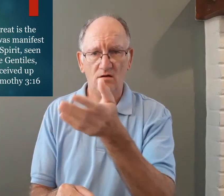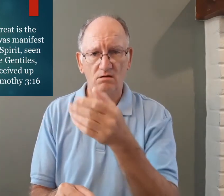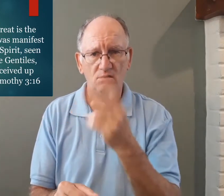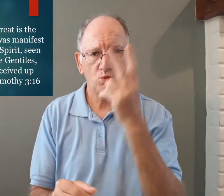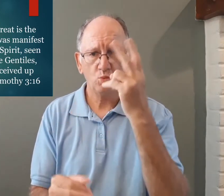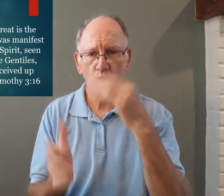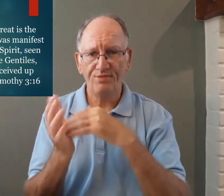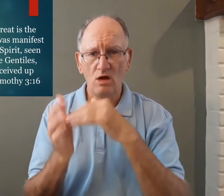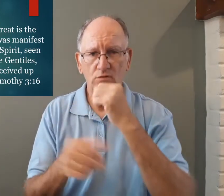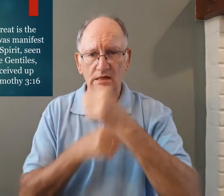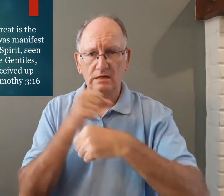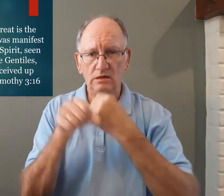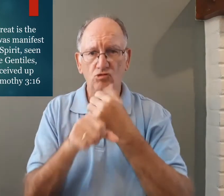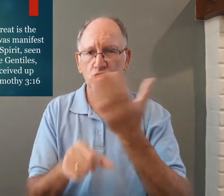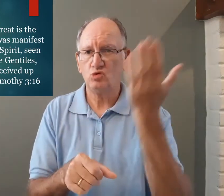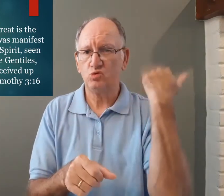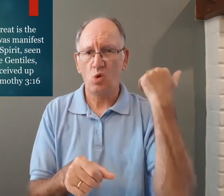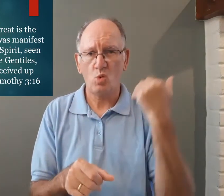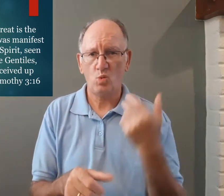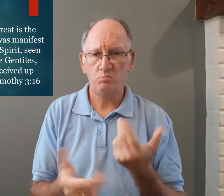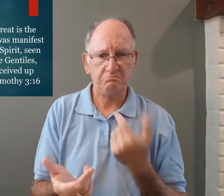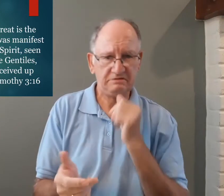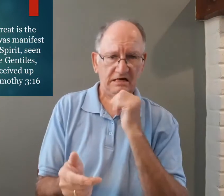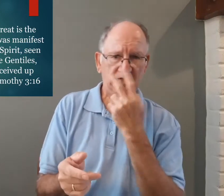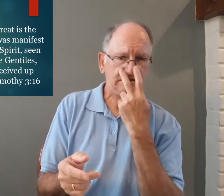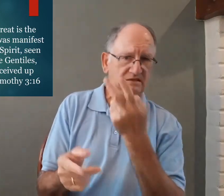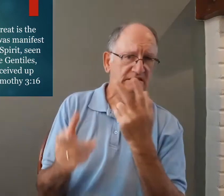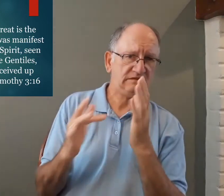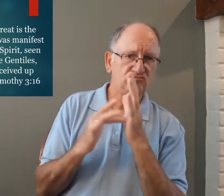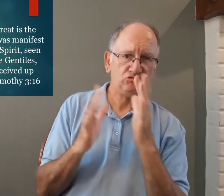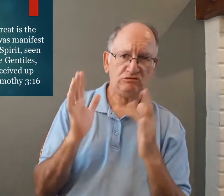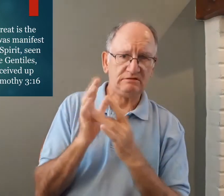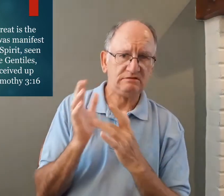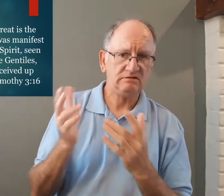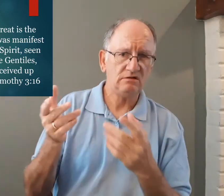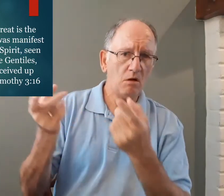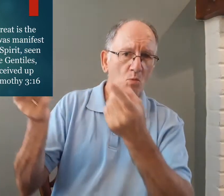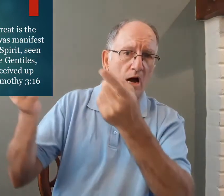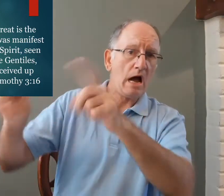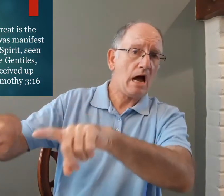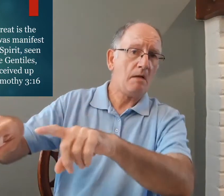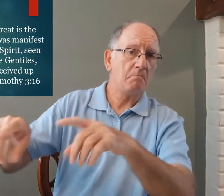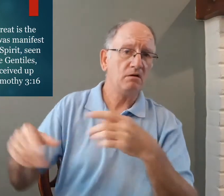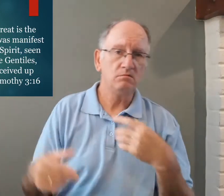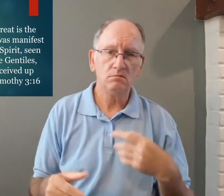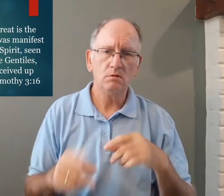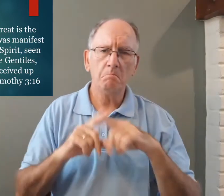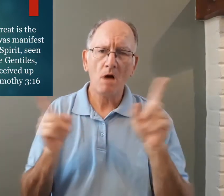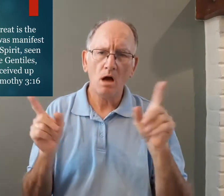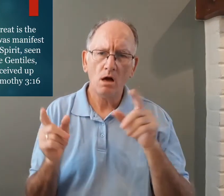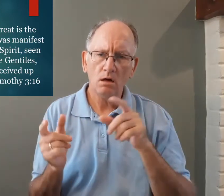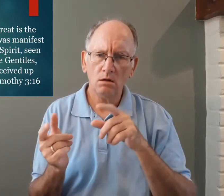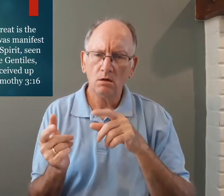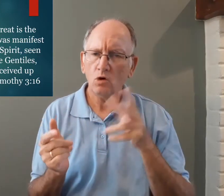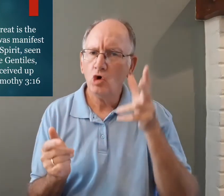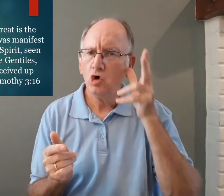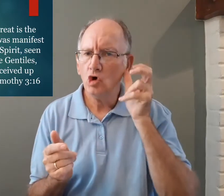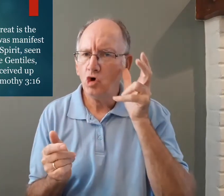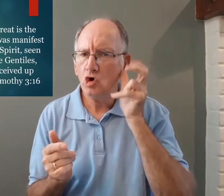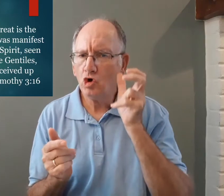I wasn't there 2,000 years ago I didn't see Jesus die on the cross I didn't see what had